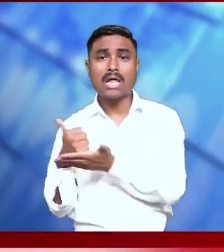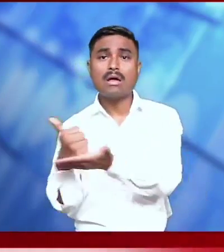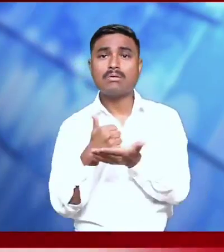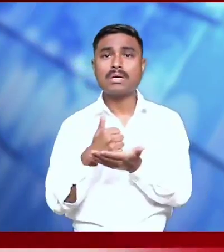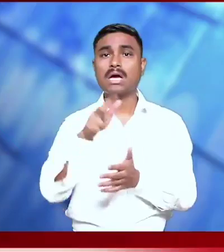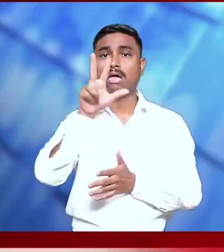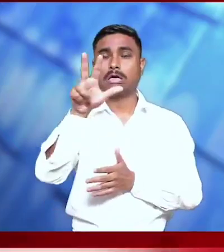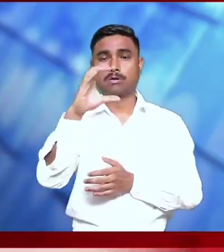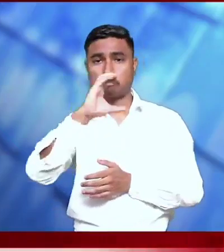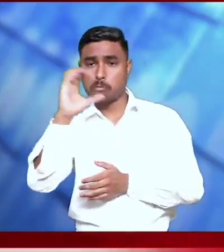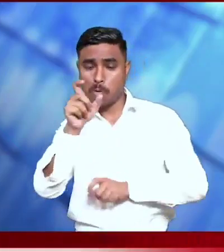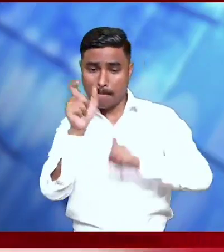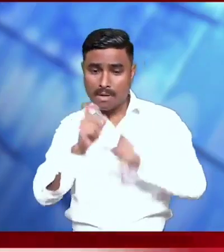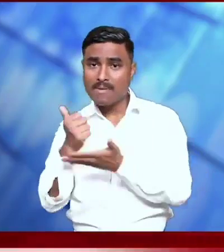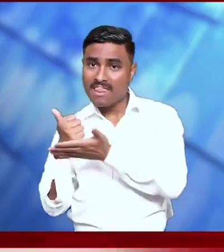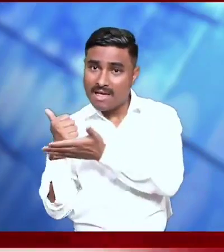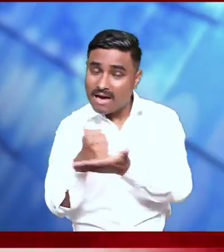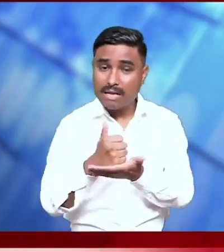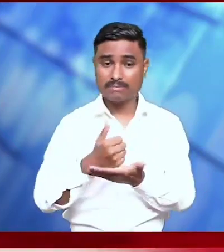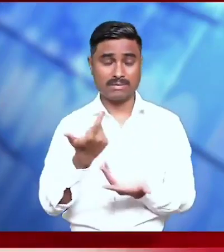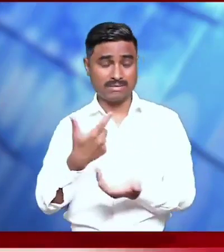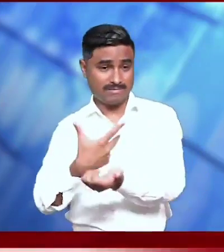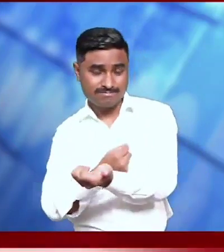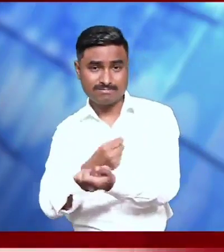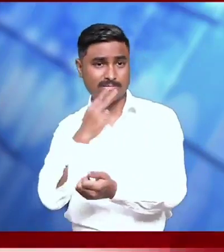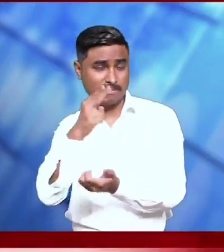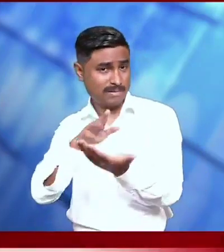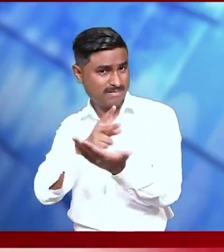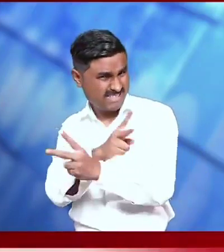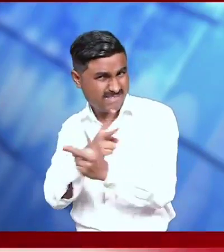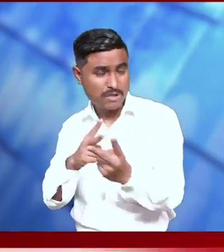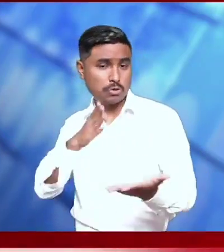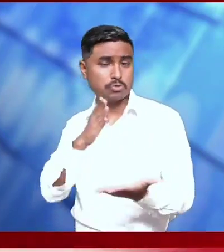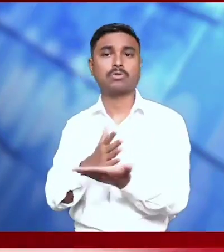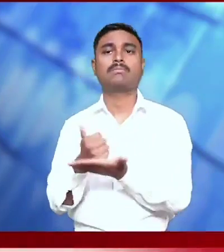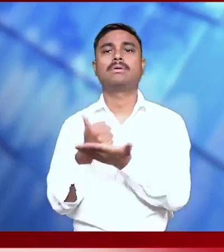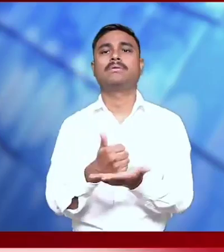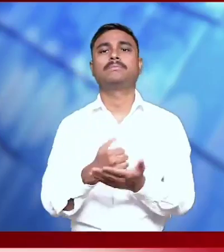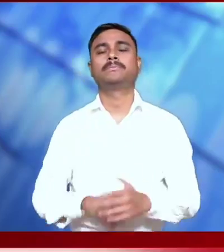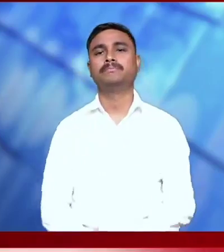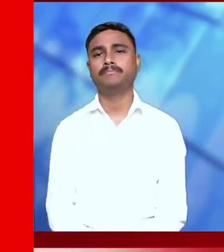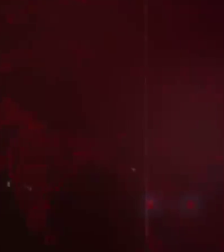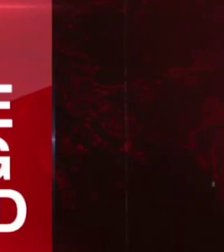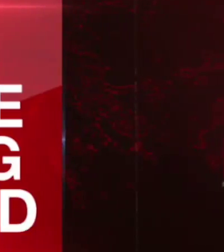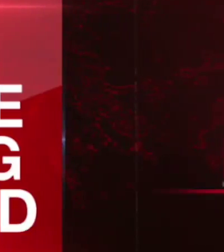more than 8 crore youth across the country through various innovative strategies.